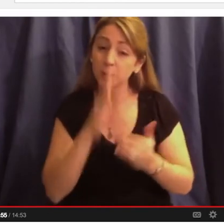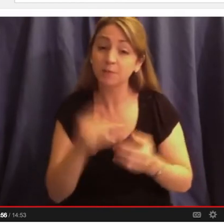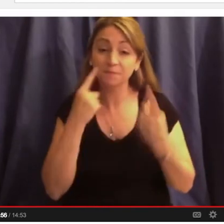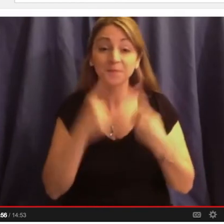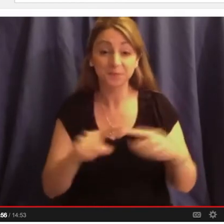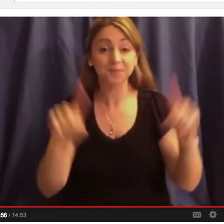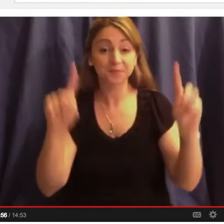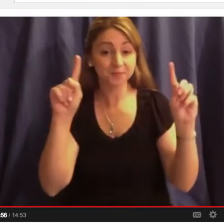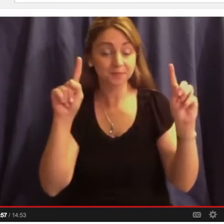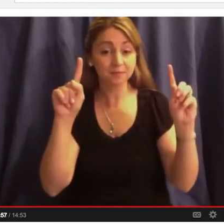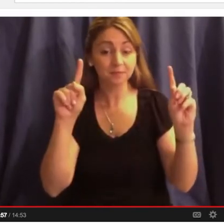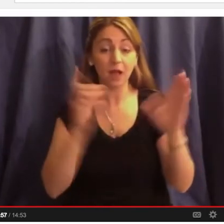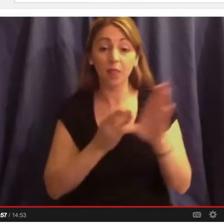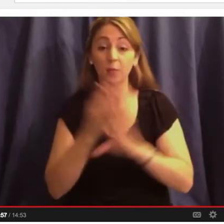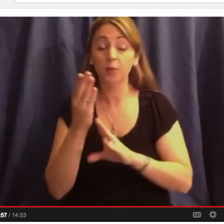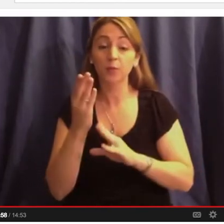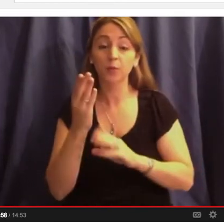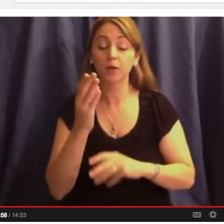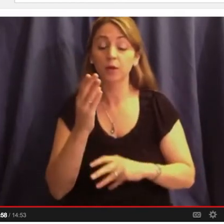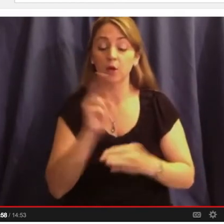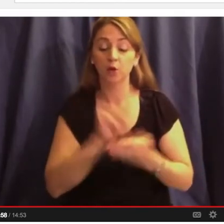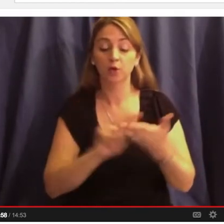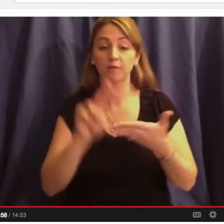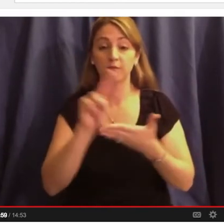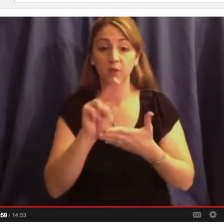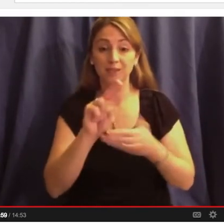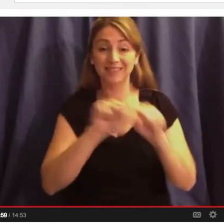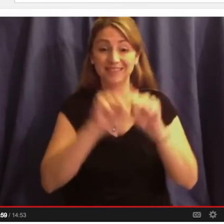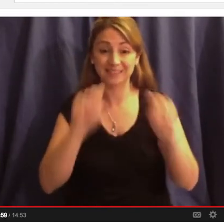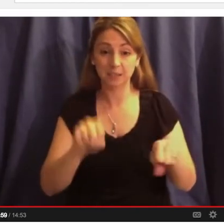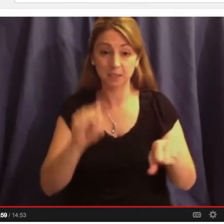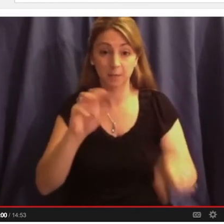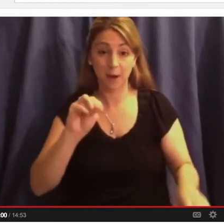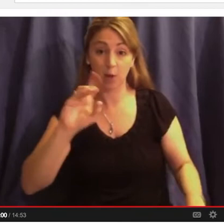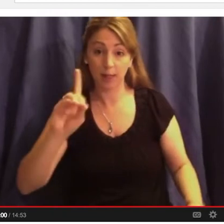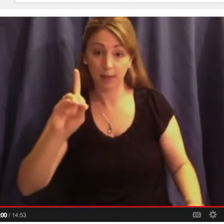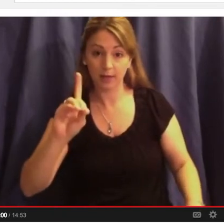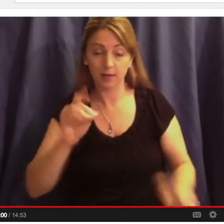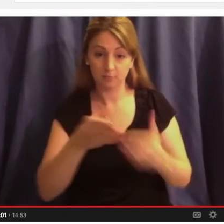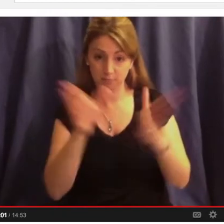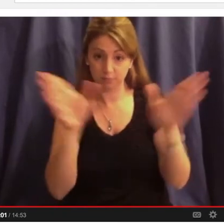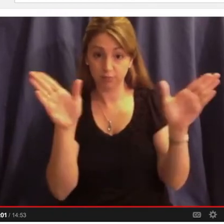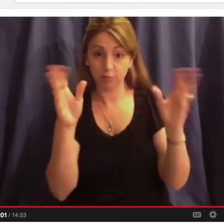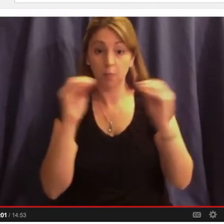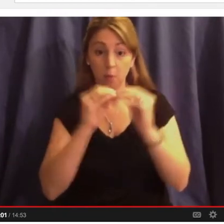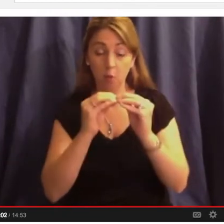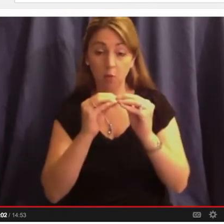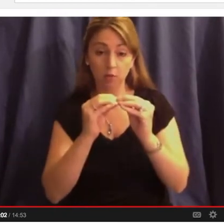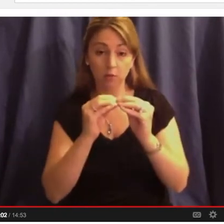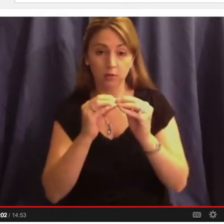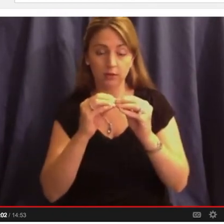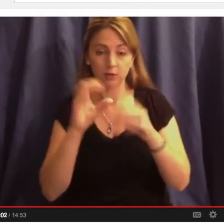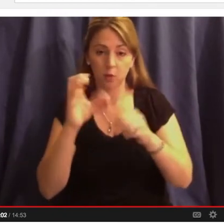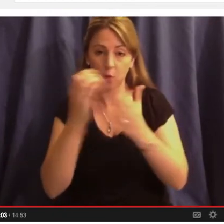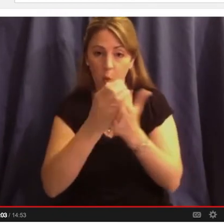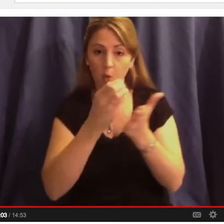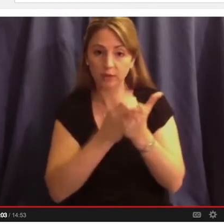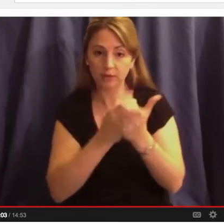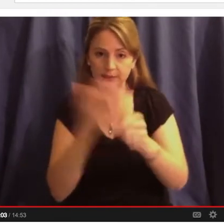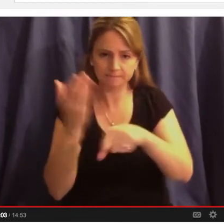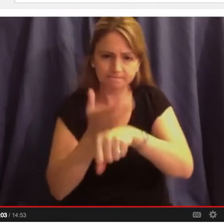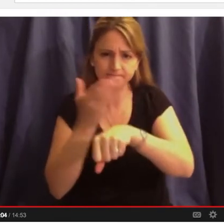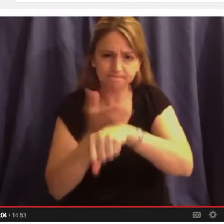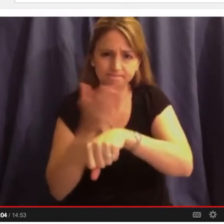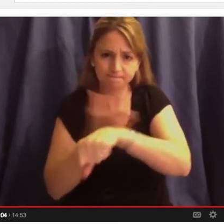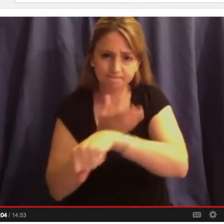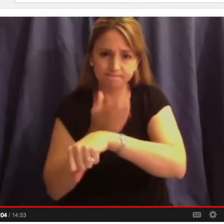that throughout our system of, University System of Maryland, more and more courses being redesigned, called academic innovation. And what does all of that mean? It